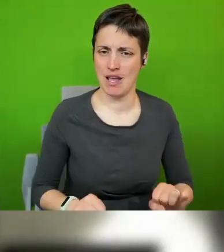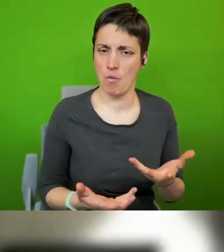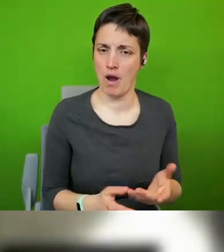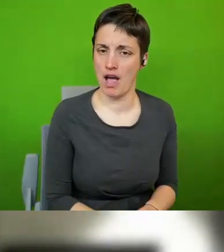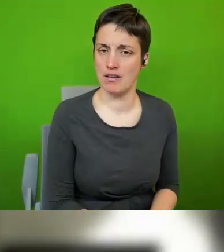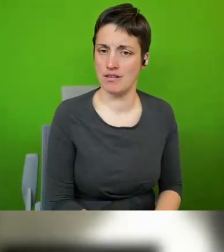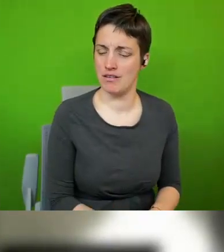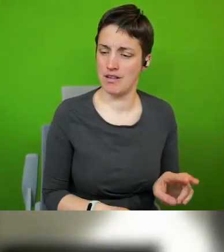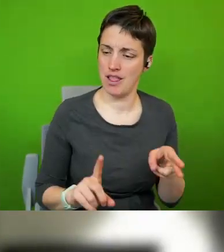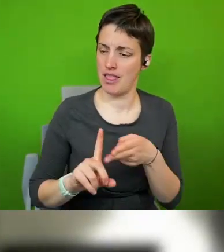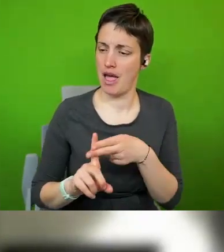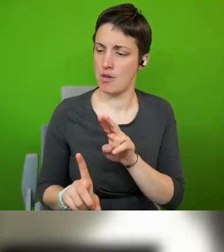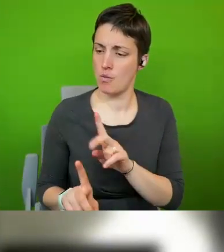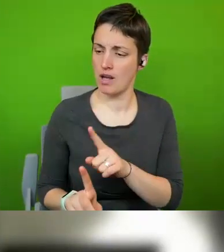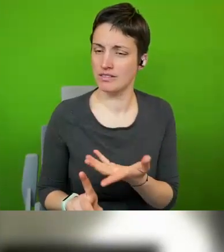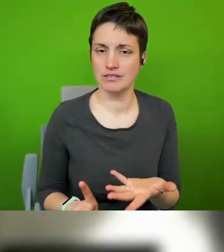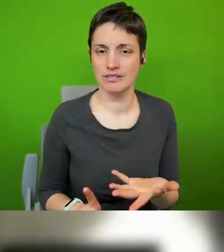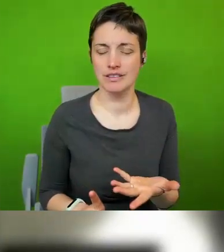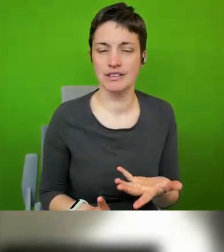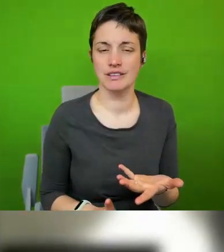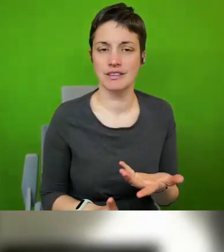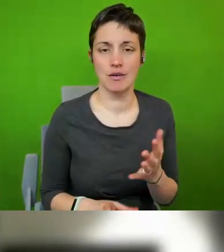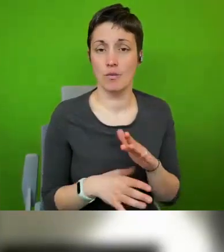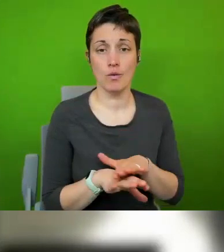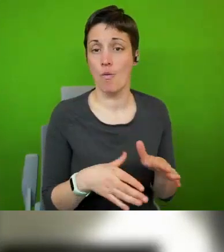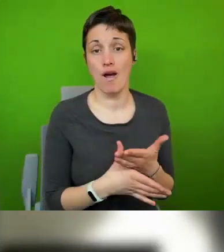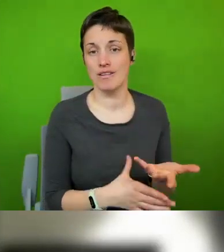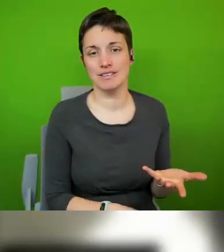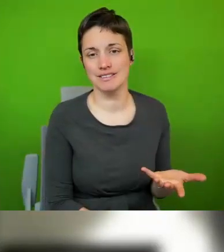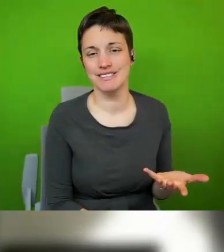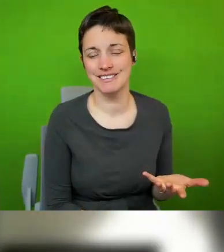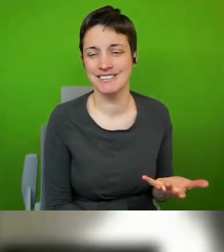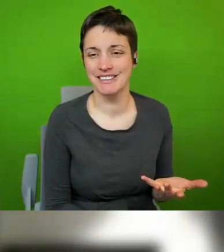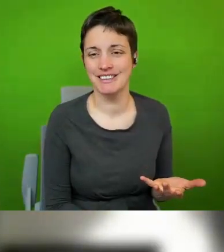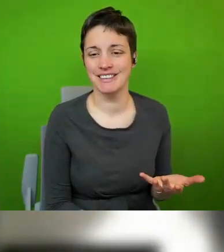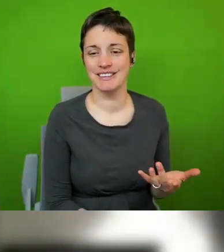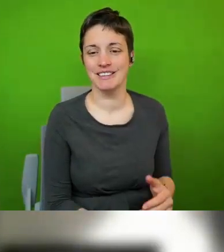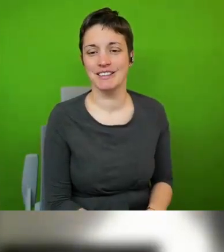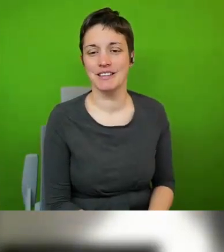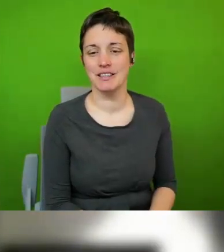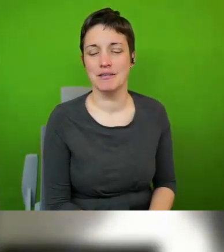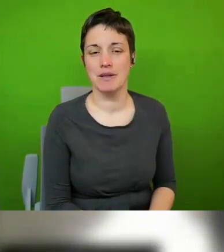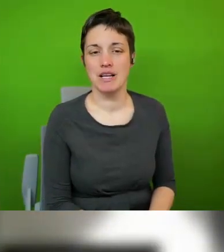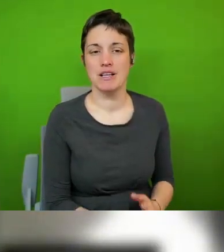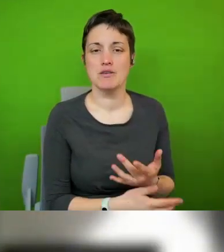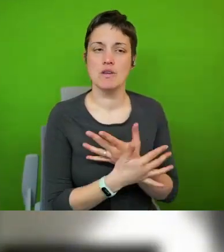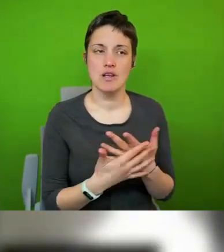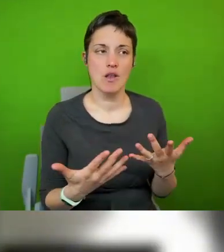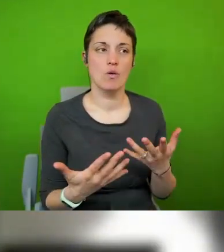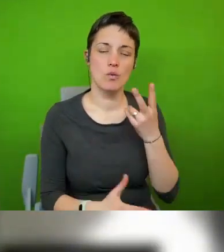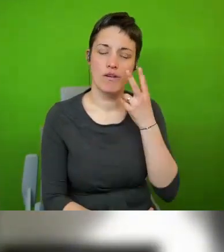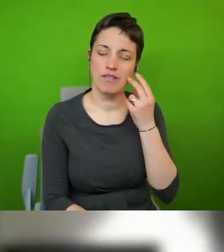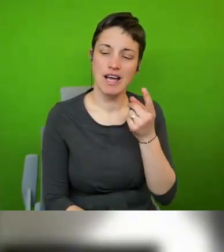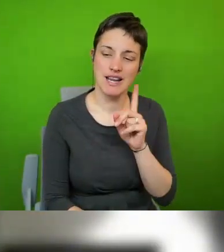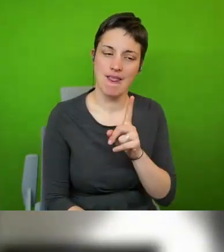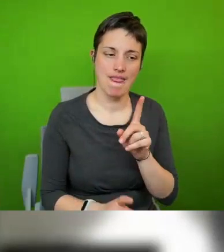and how that would all work so there's still a lot to be discovered i think uh in in the sense in in this in this